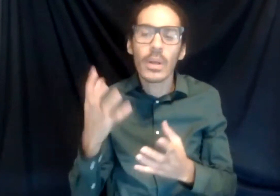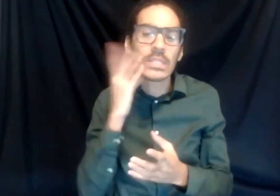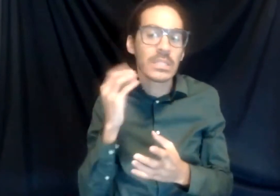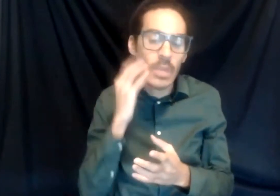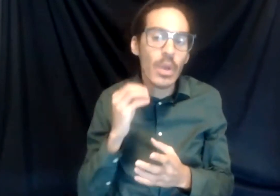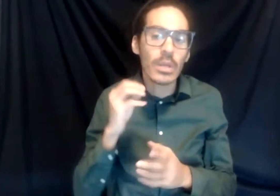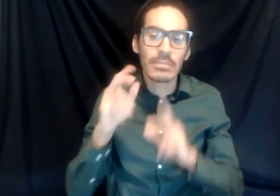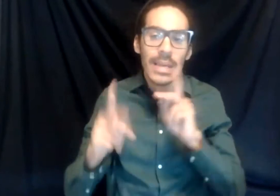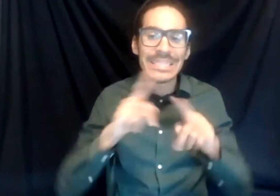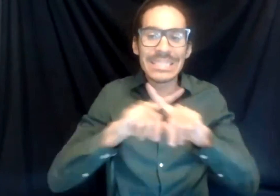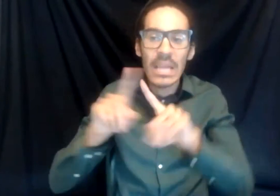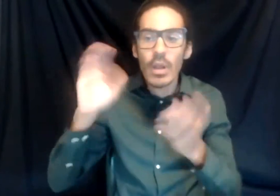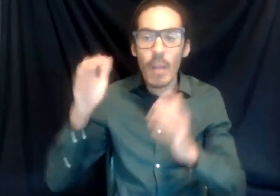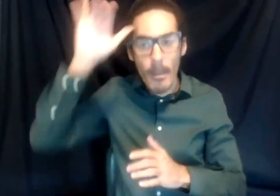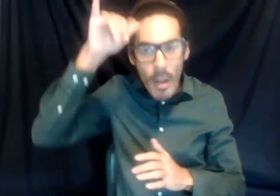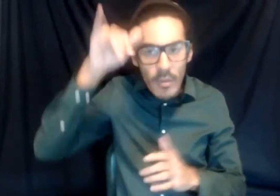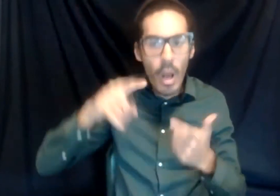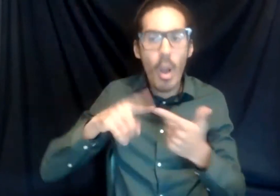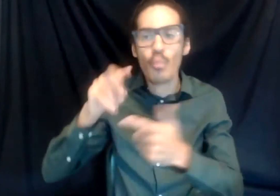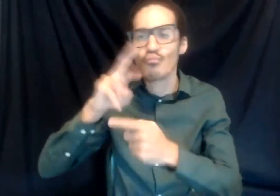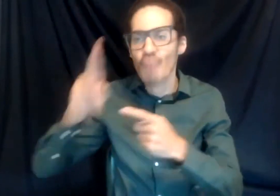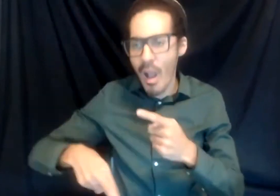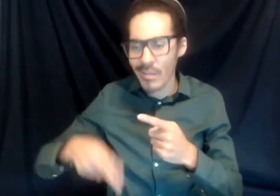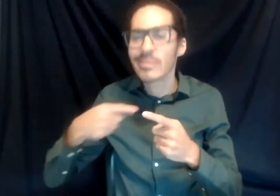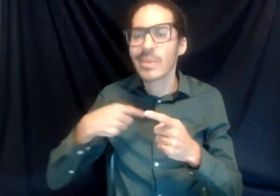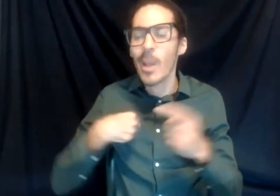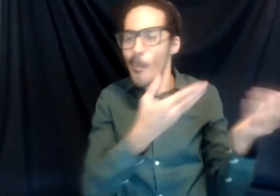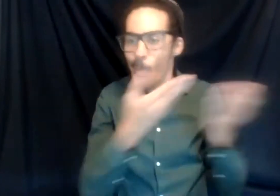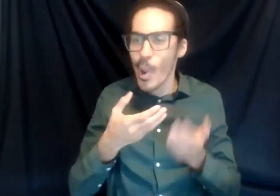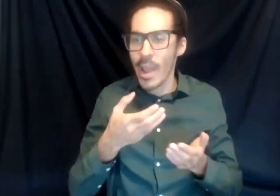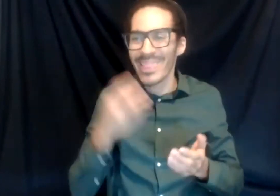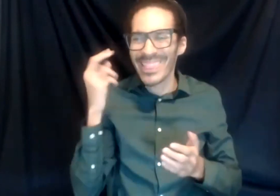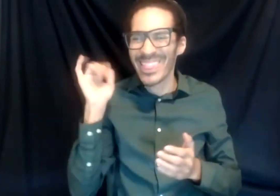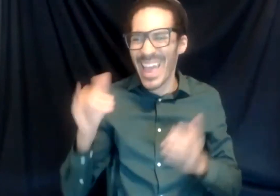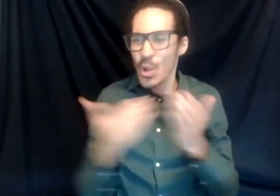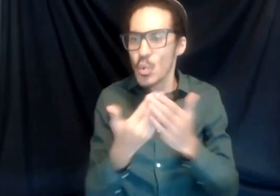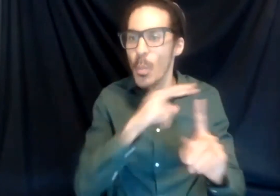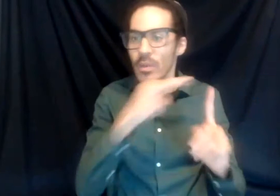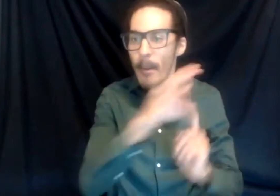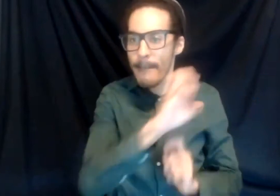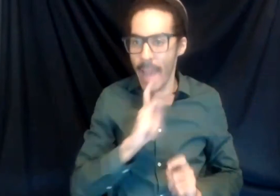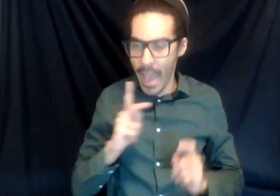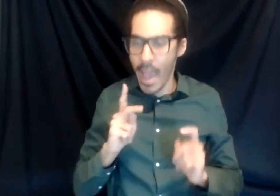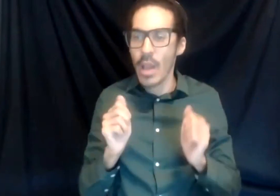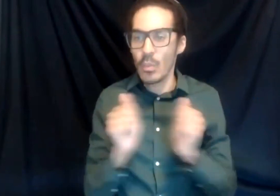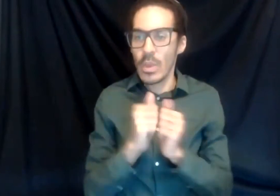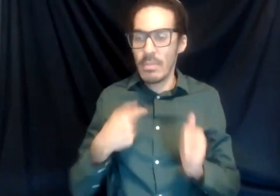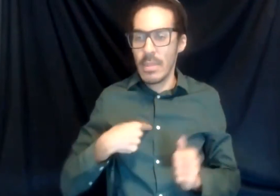different from Rochester and bring that perspective back with me and use it to make myself better. And then even